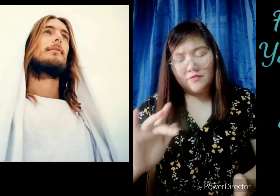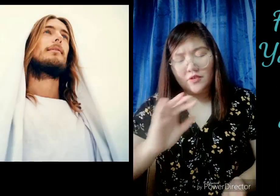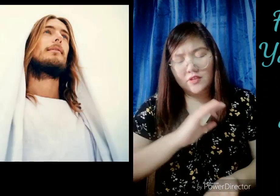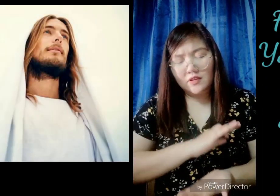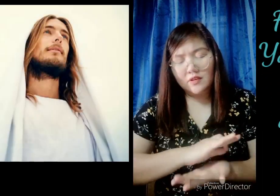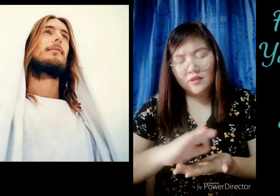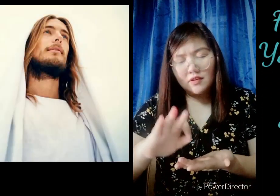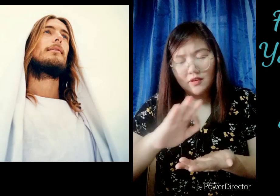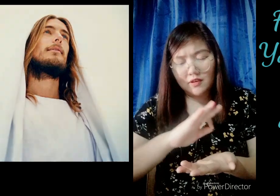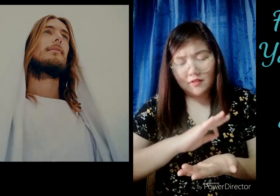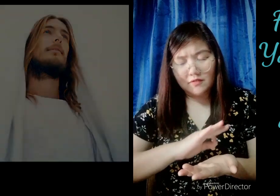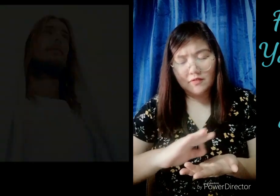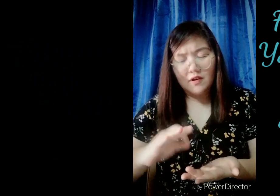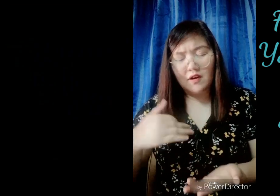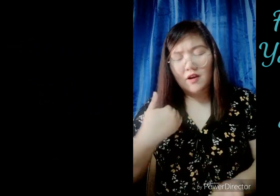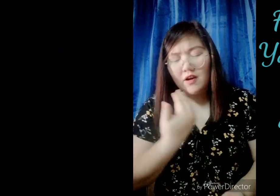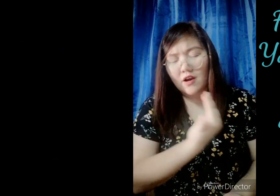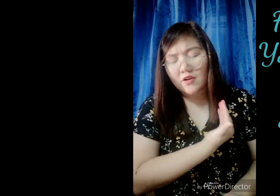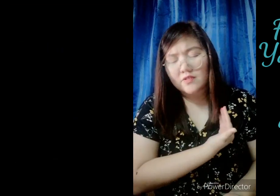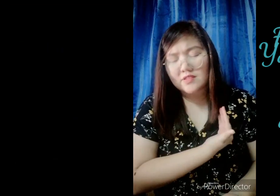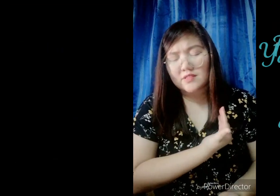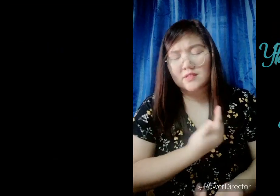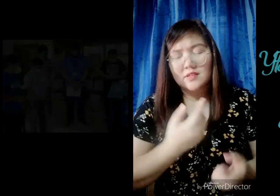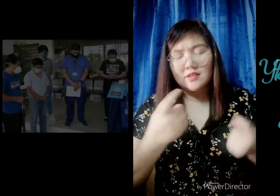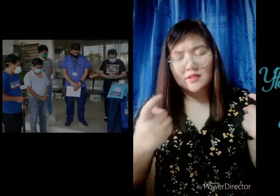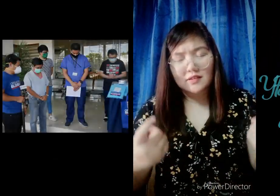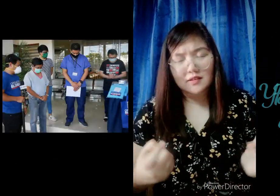Father, in our sins